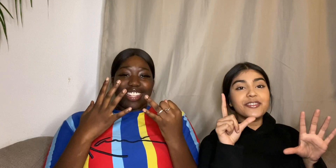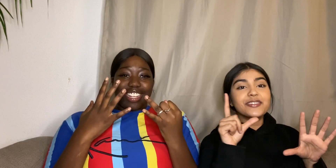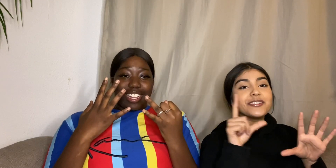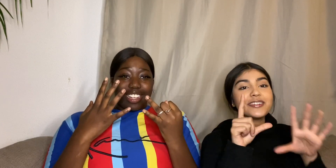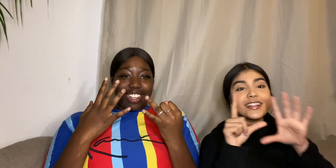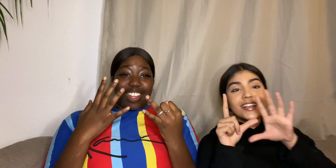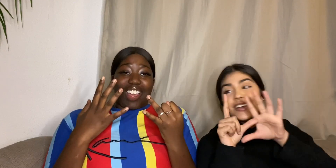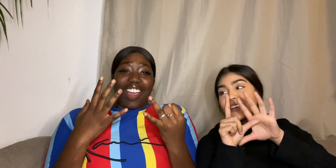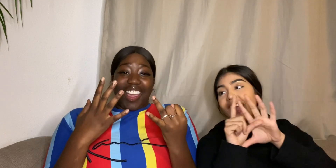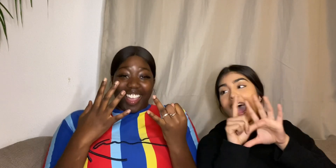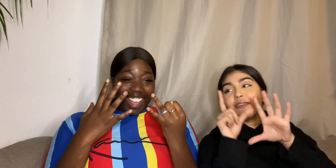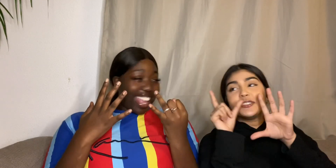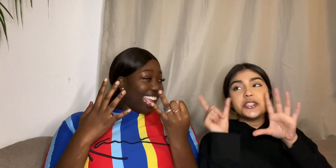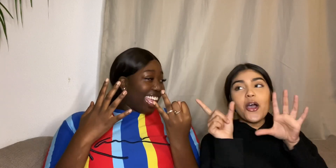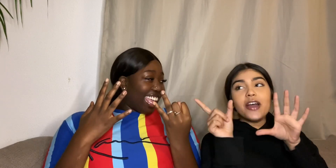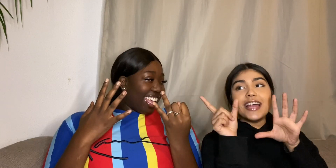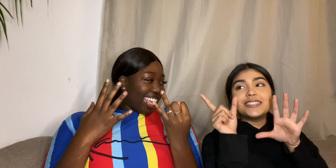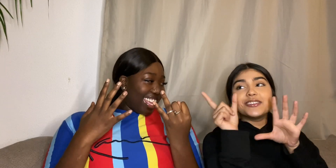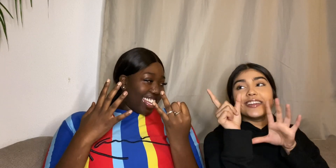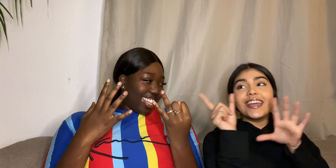you i'm sure that you licked